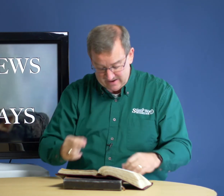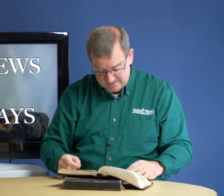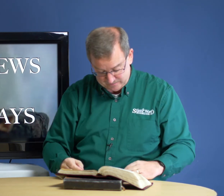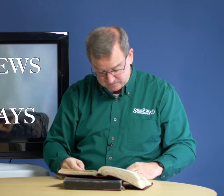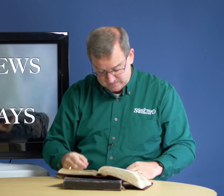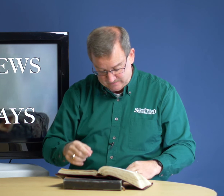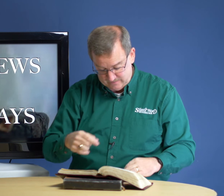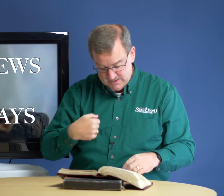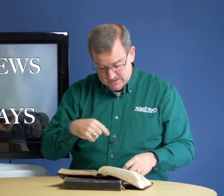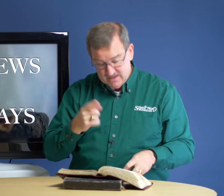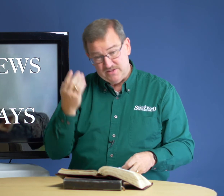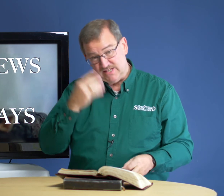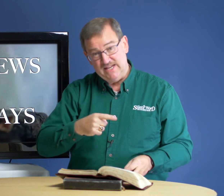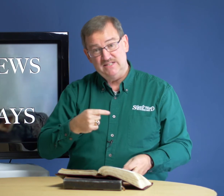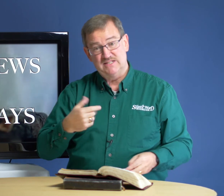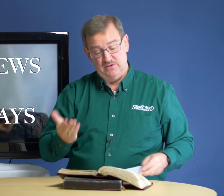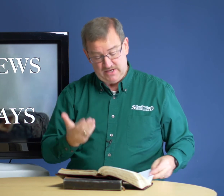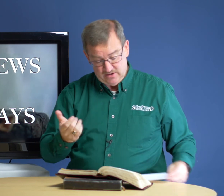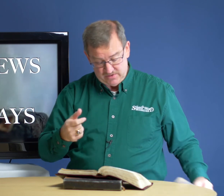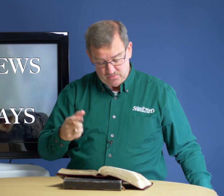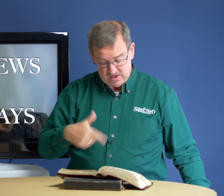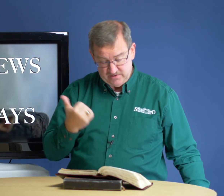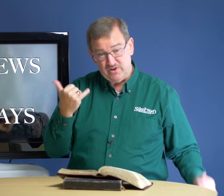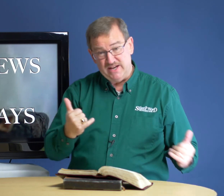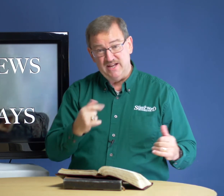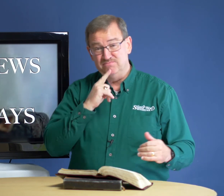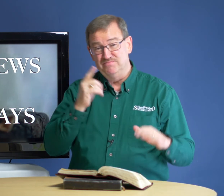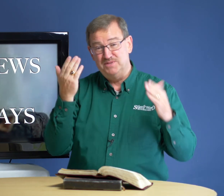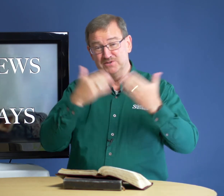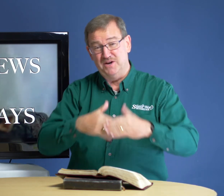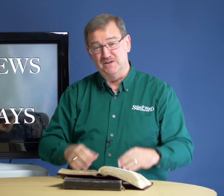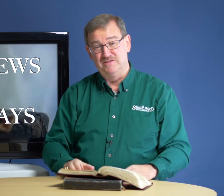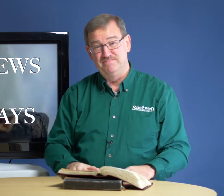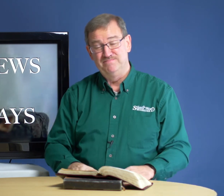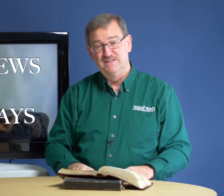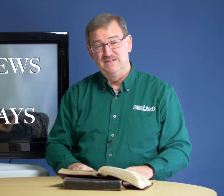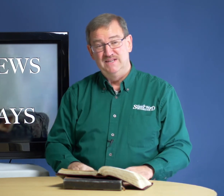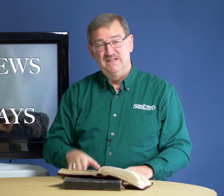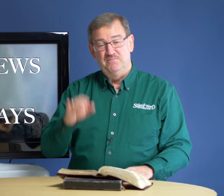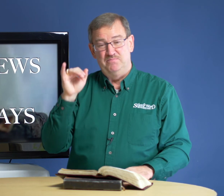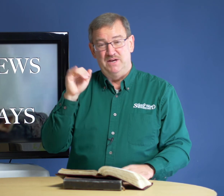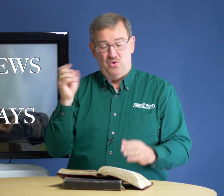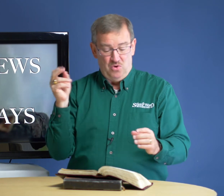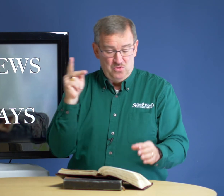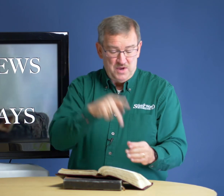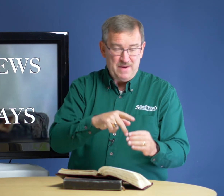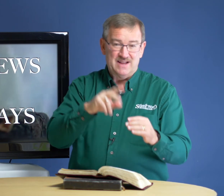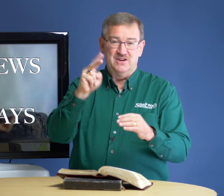the days that here that we're living right now, they're dark. But all the way back there